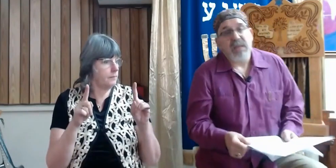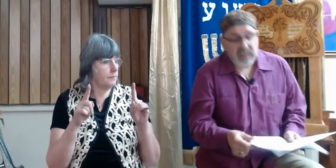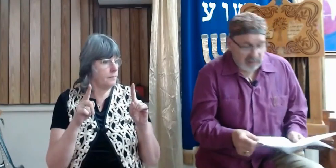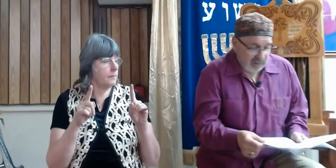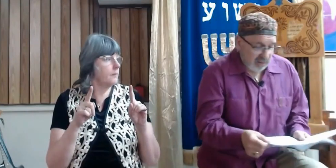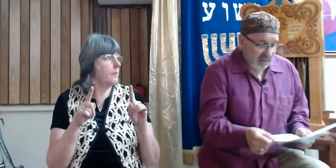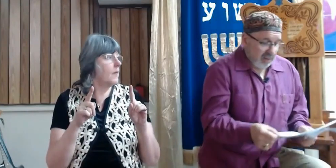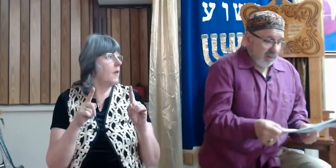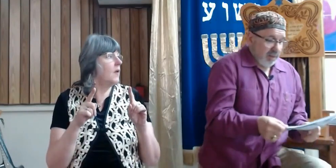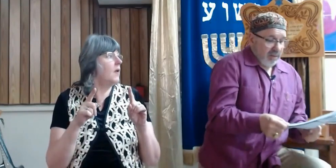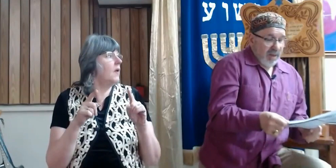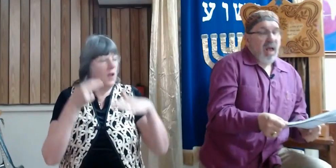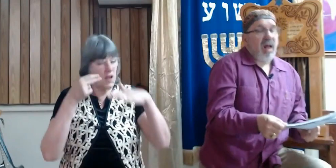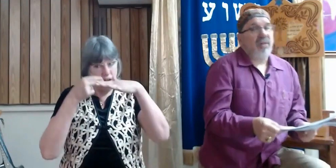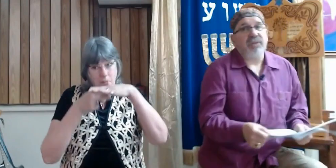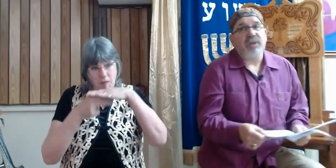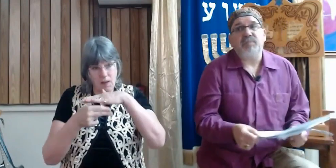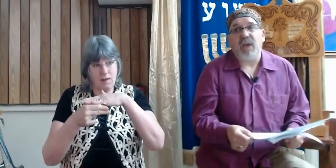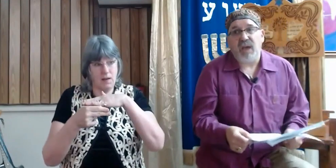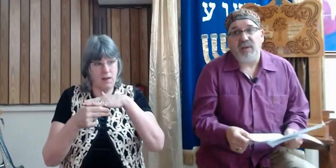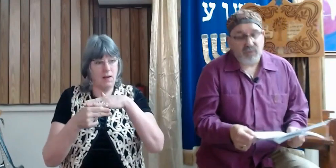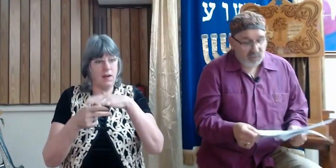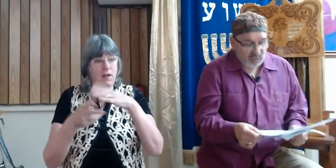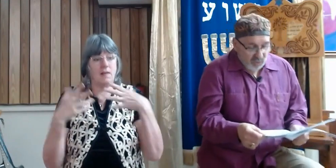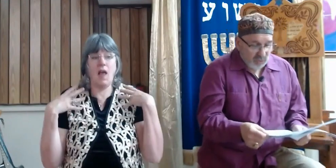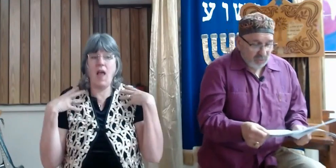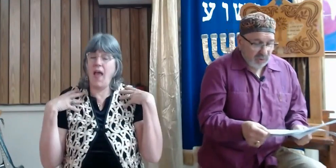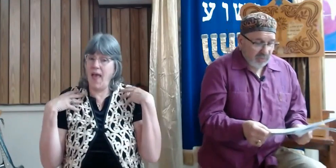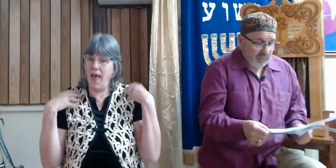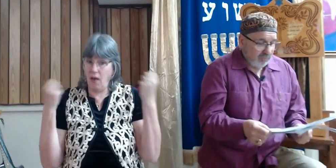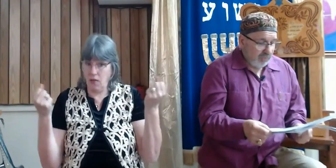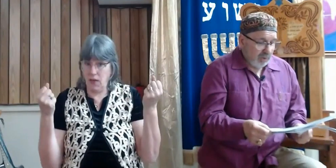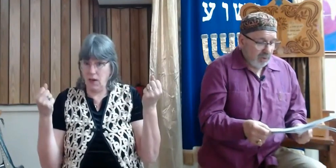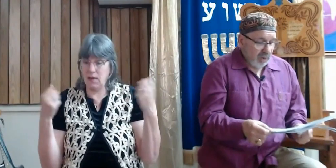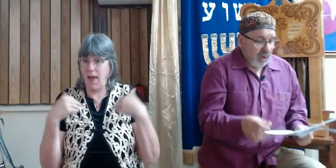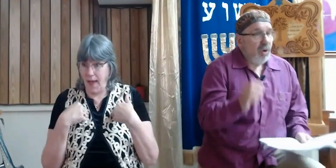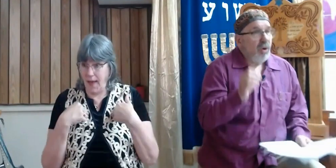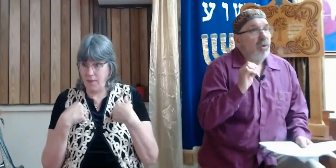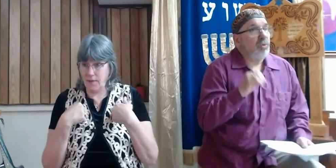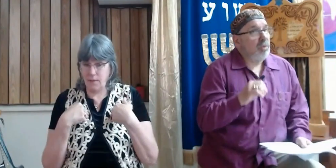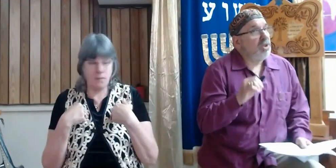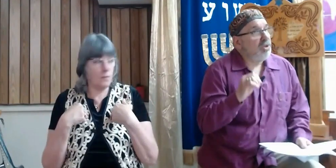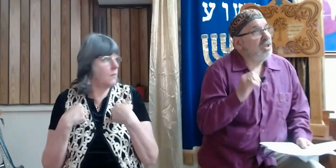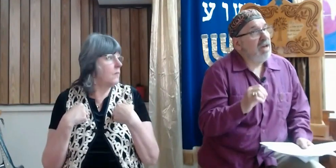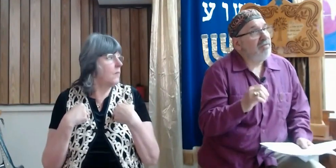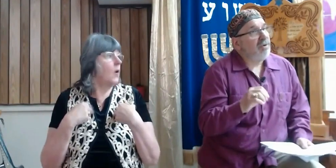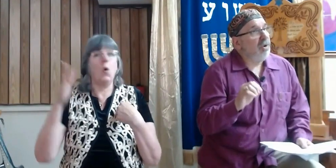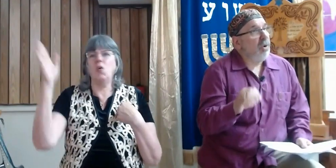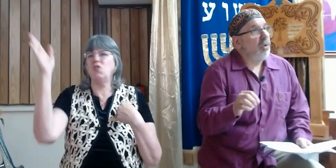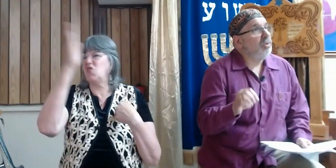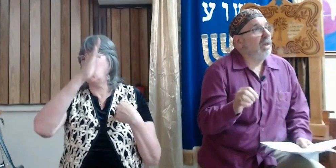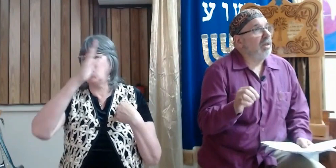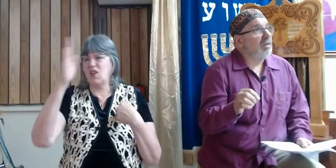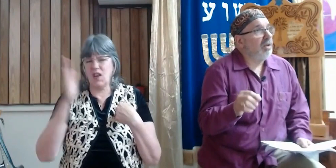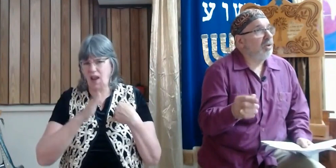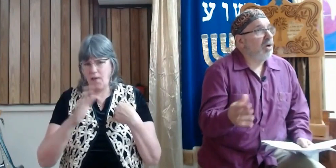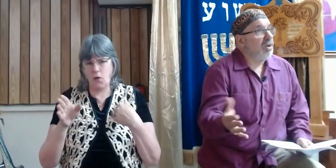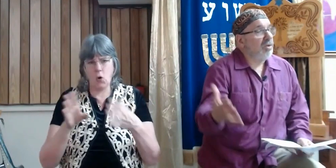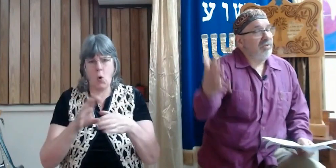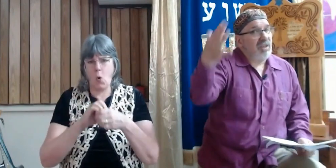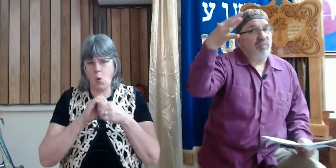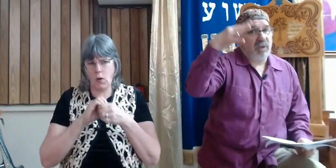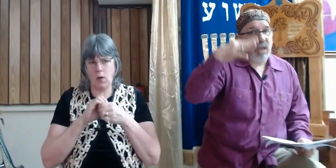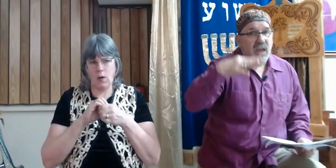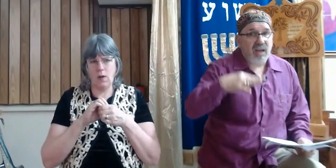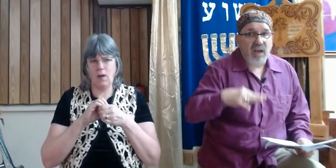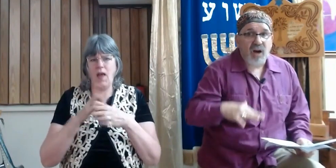humility humility is a healthy behavior to own, we should never own it at the